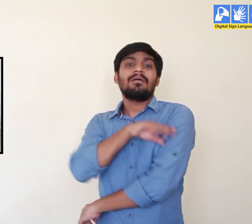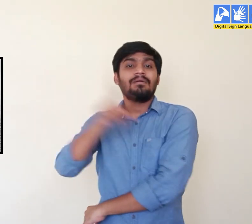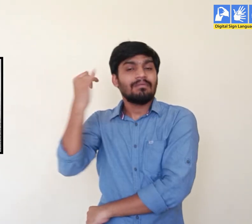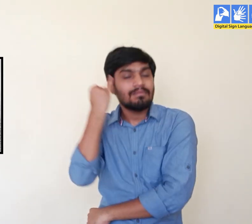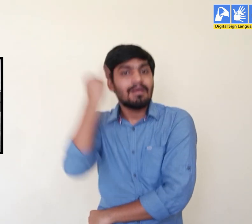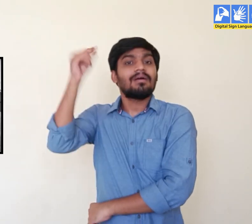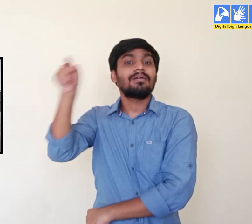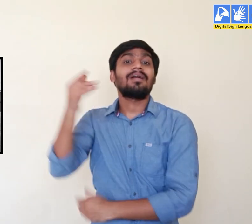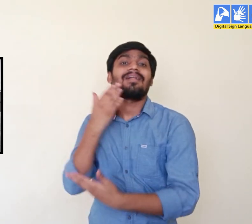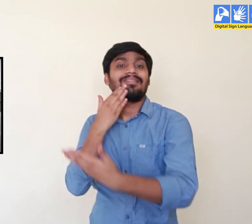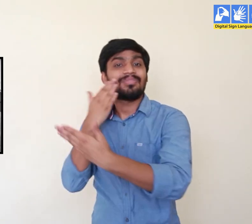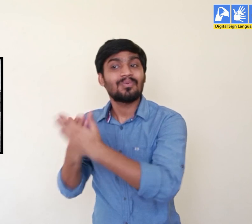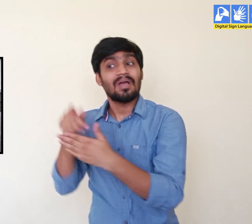We want to thank them for this invention.